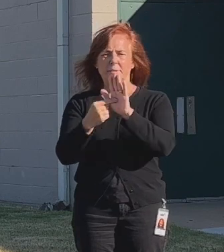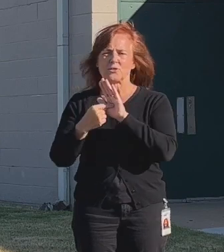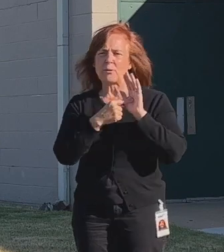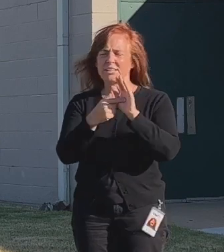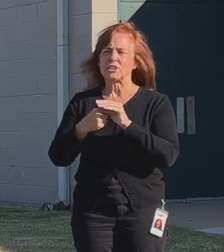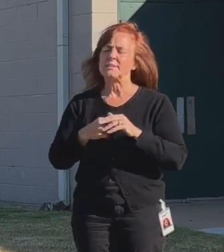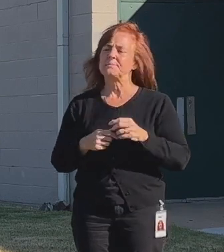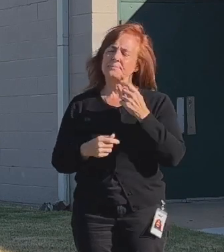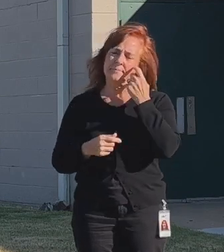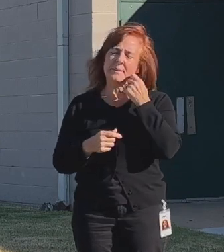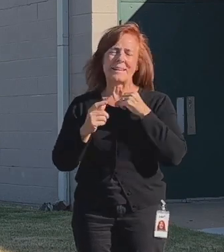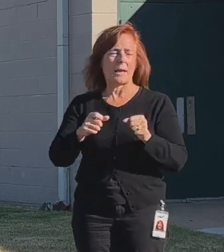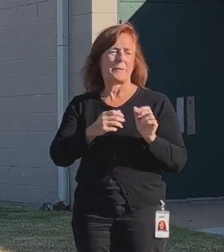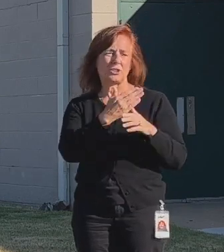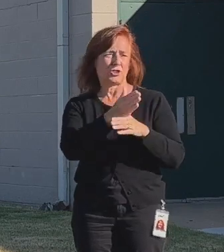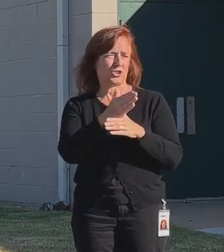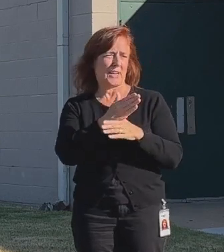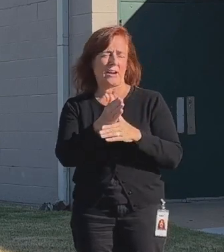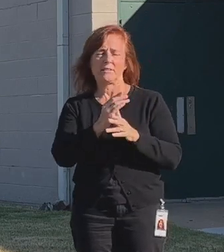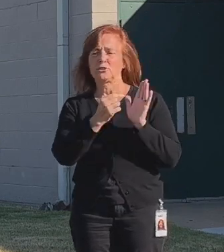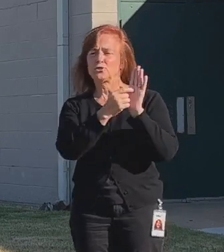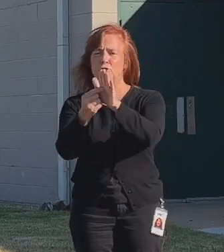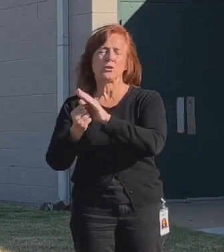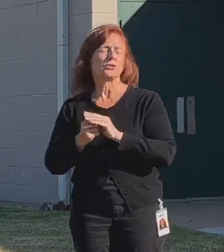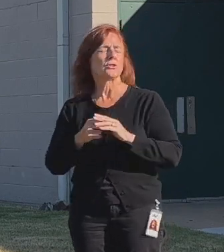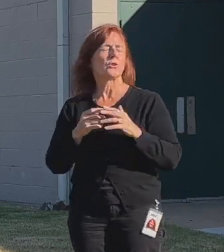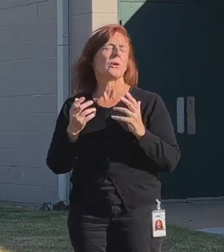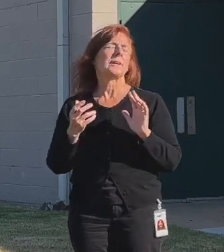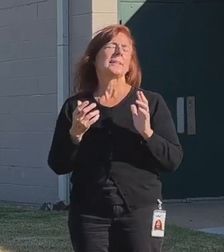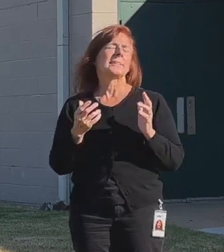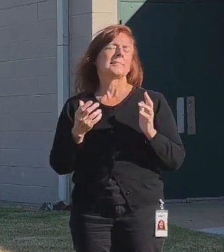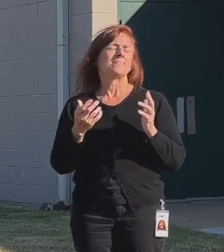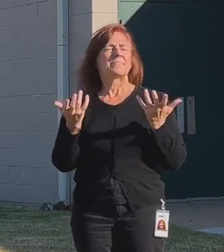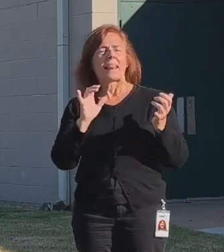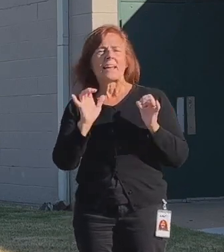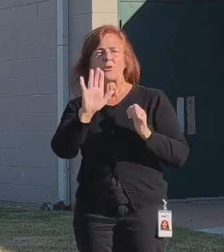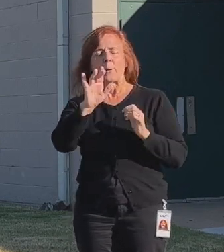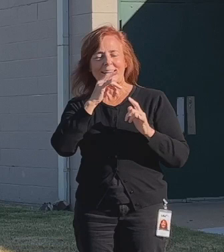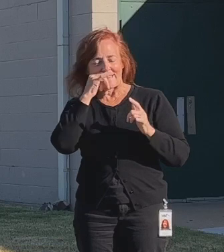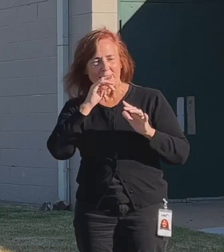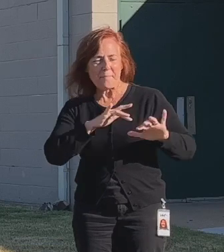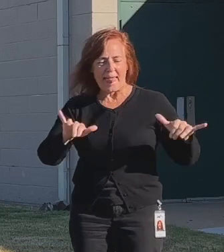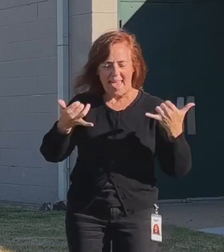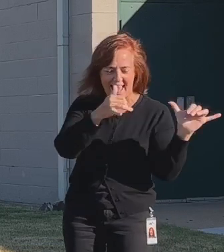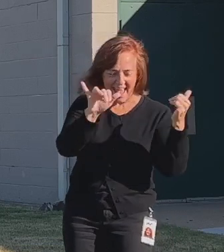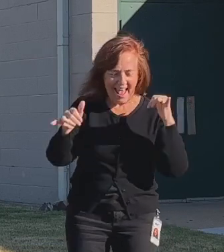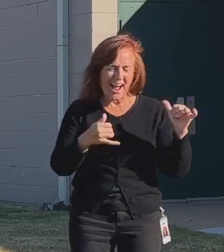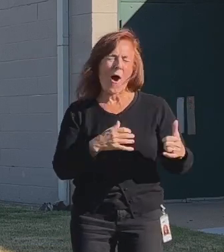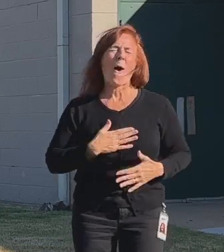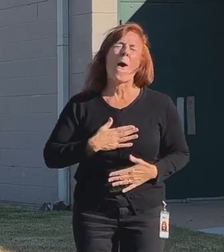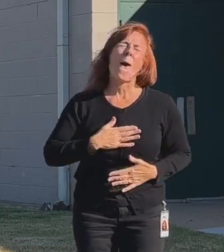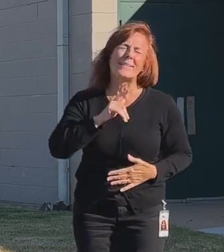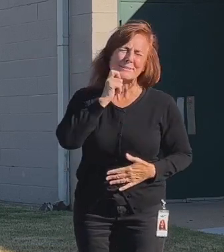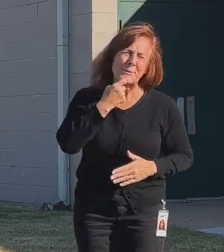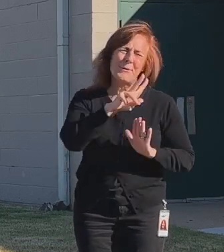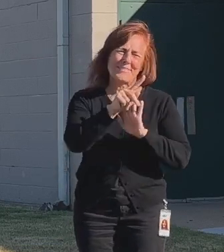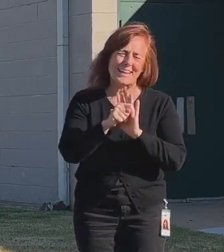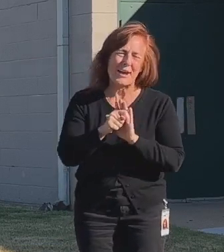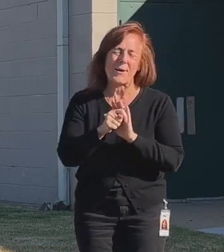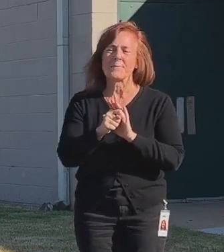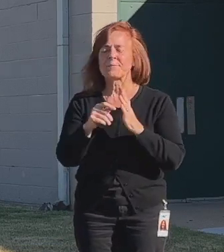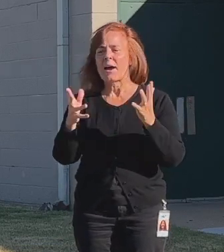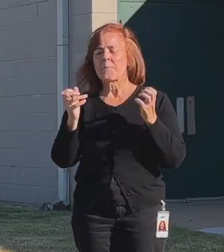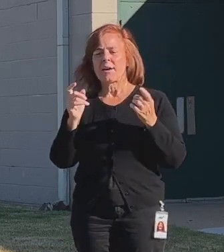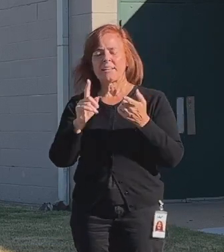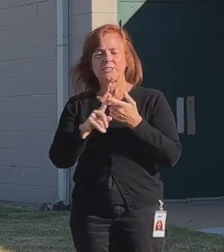that can be shared that will show you through. It's like you're a child playing on this playground. It's really cool. And I did